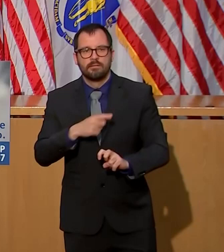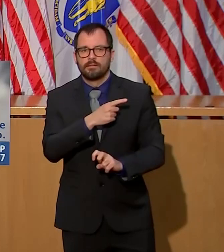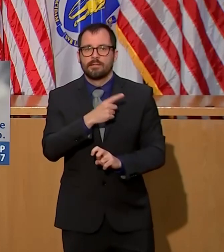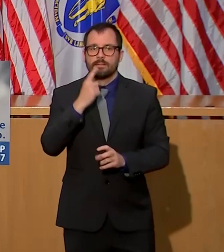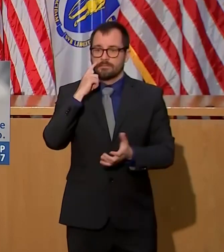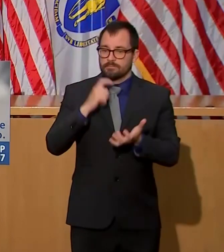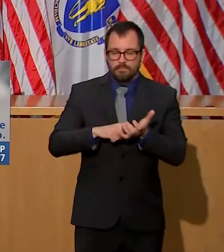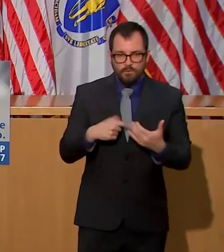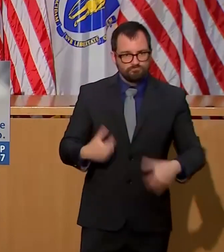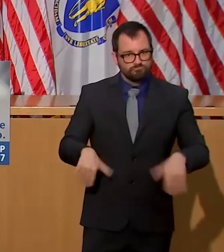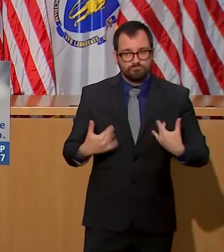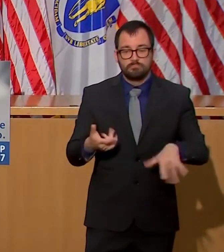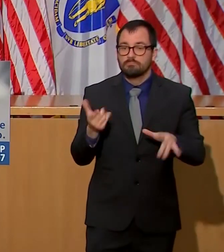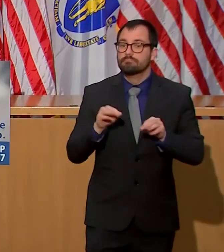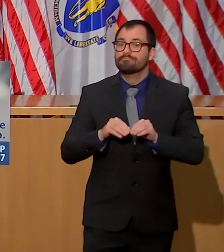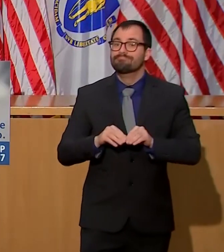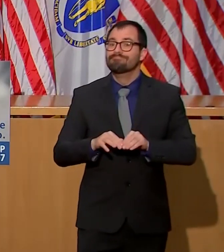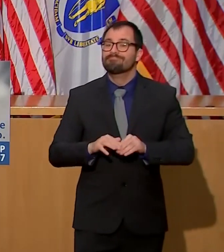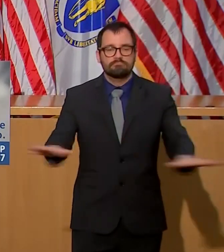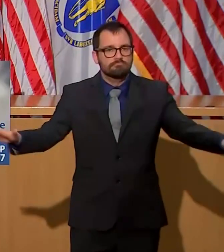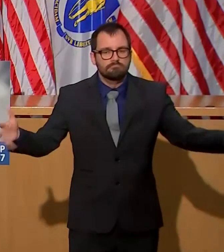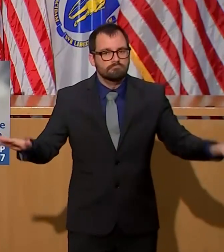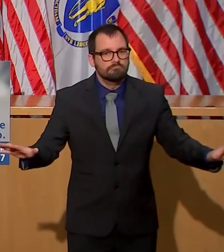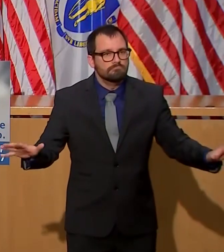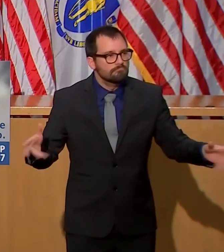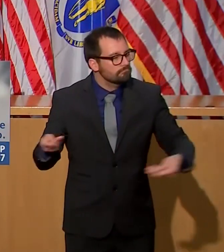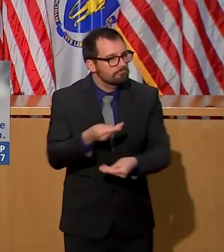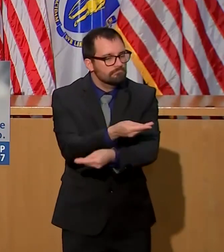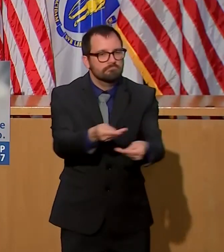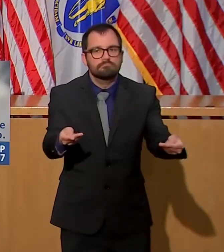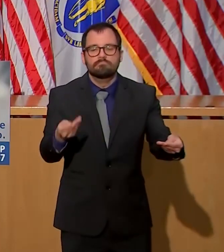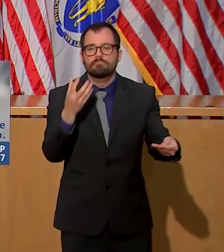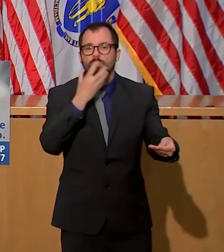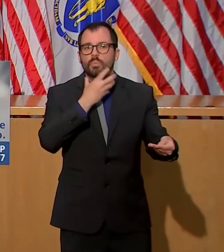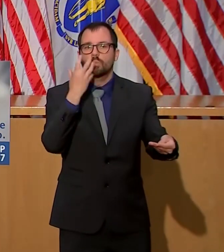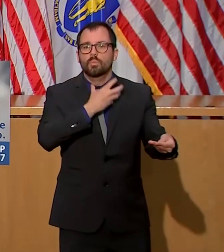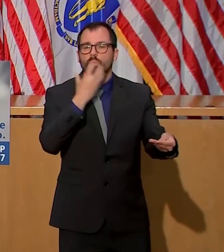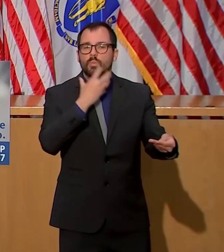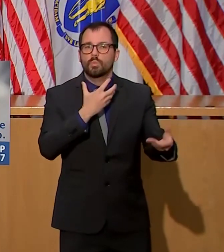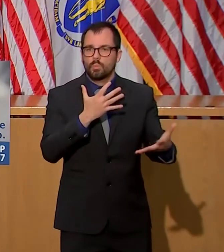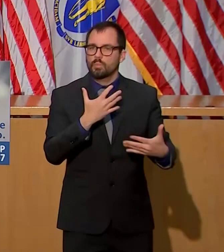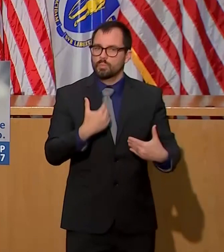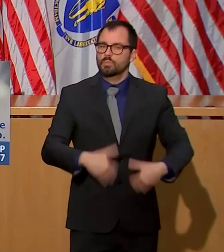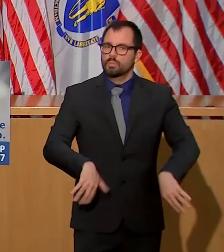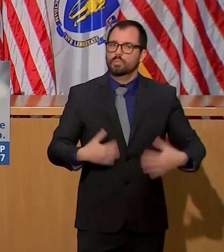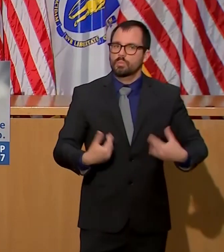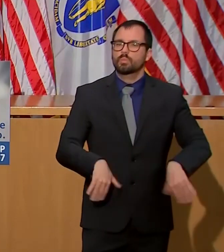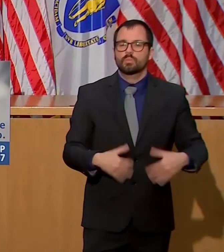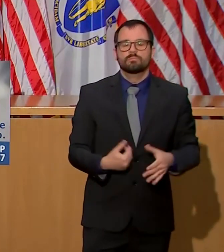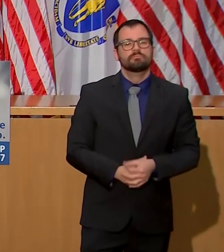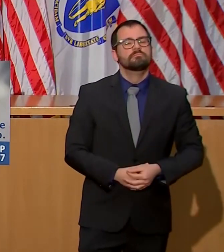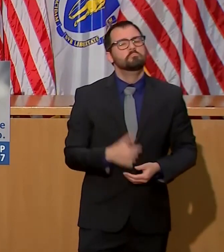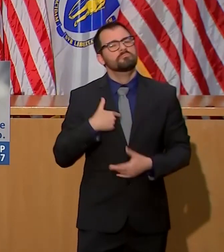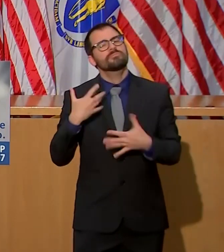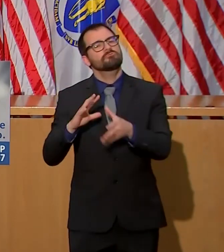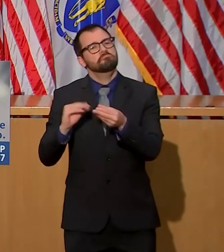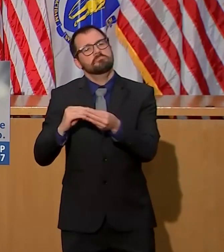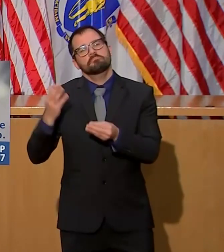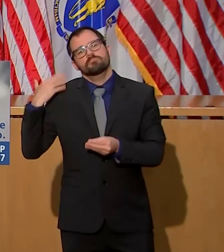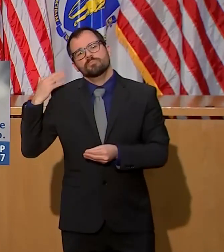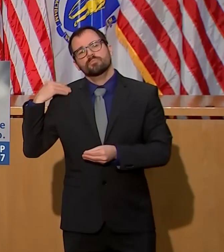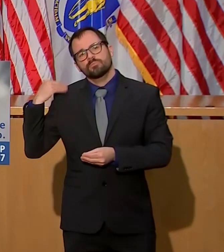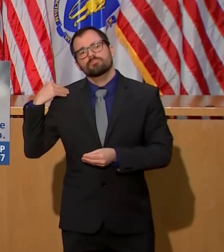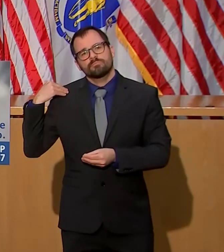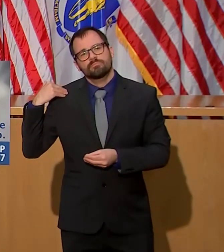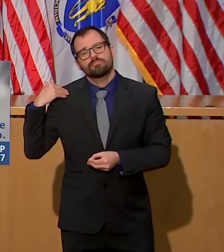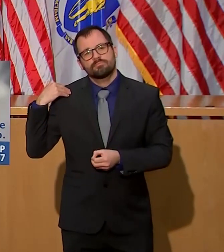that we talked earlier this year about a nursing home we tested that had no symptomatic COVID-19 residents.